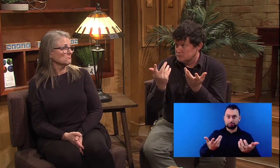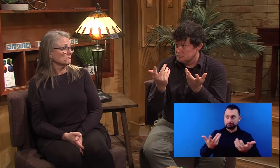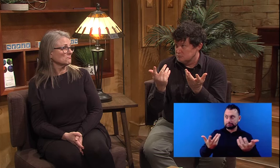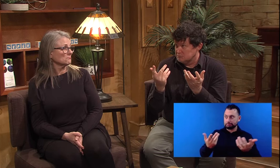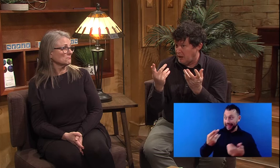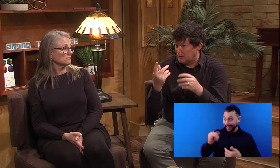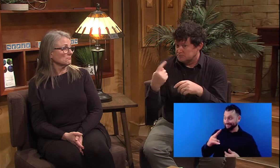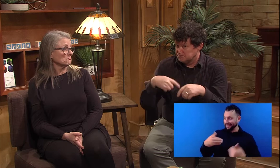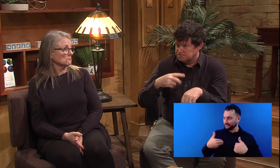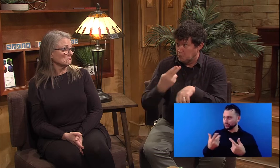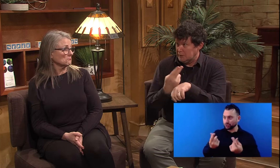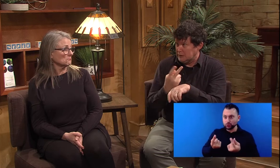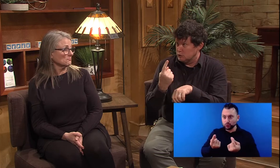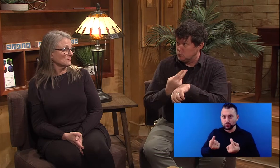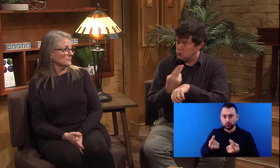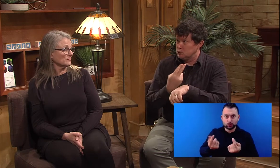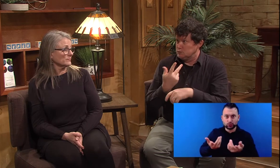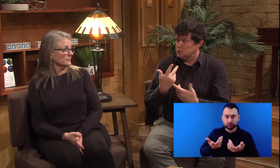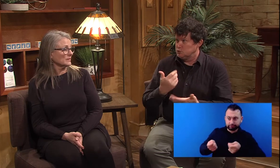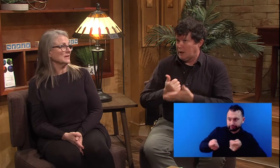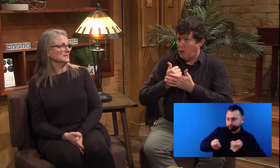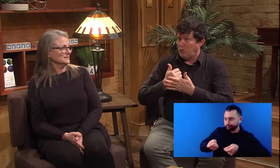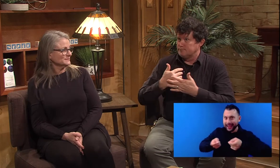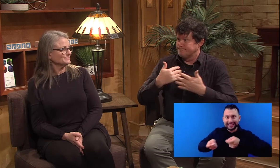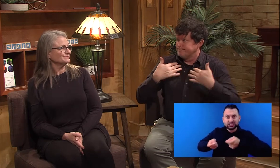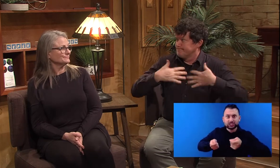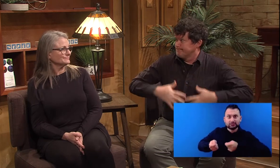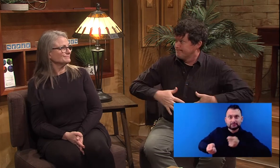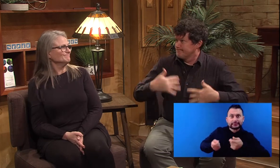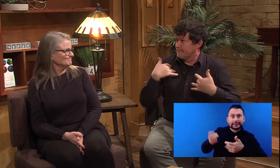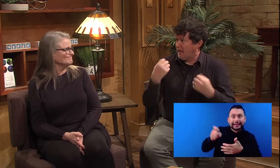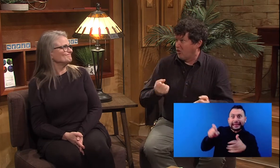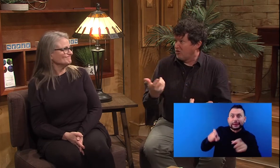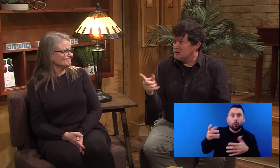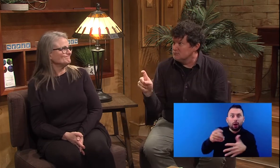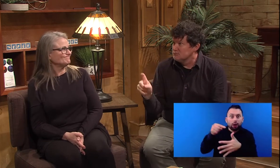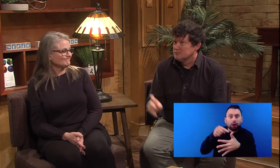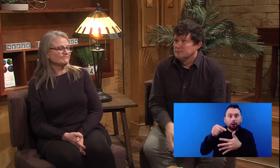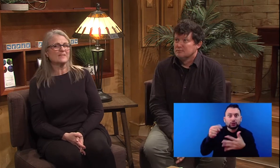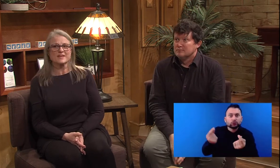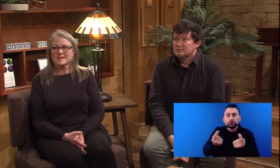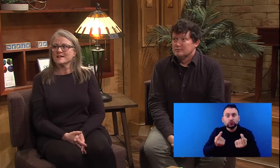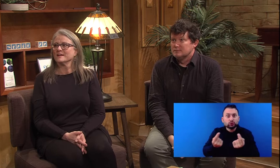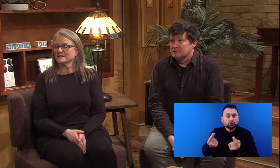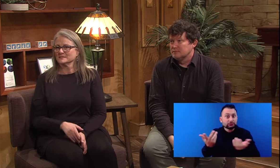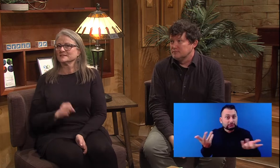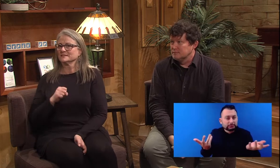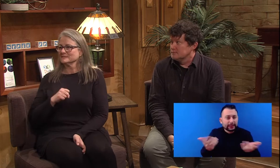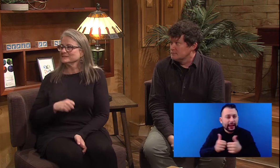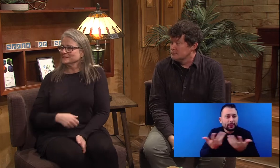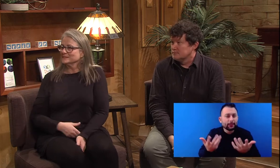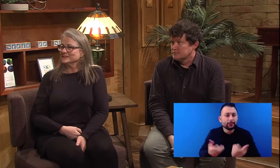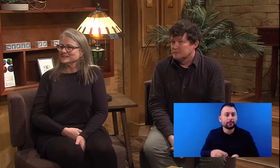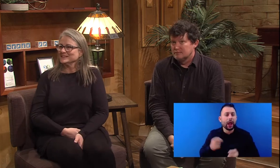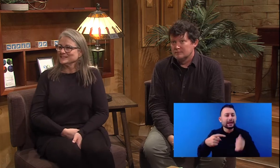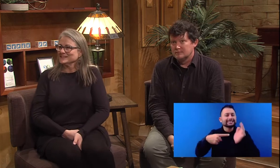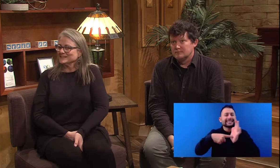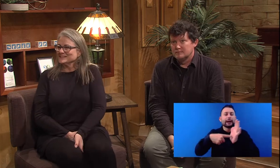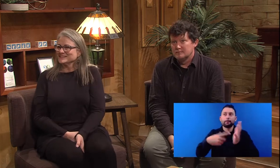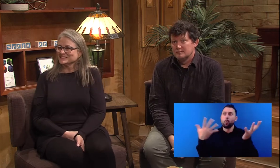a, um, example of, of some of those that are used to health, to help those who are going through having